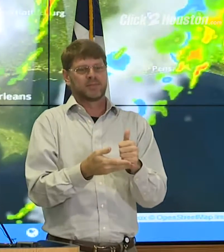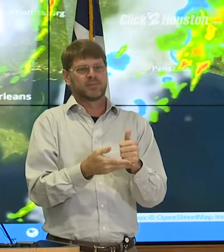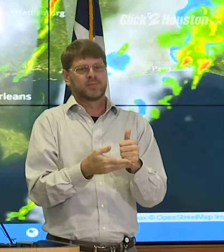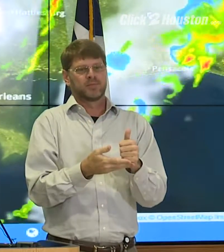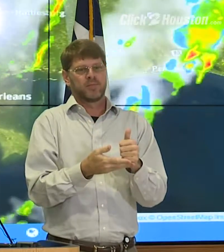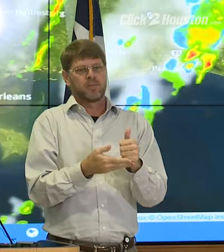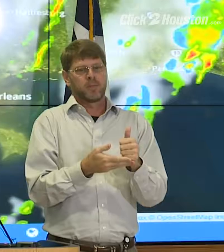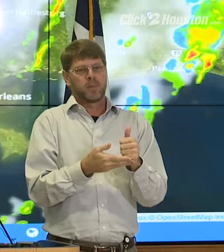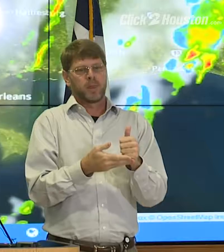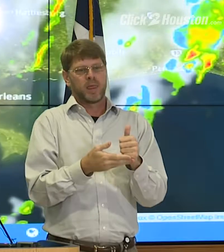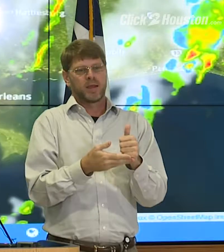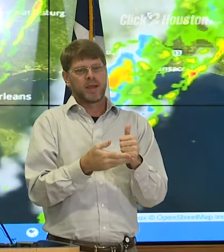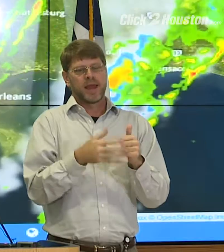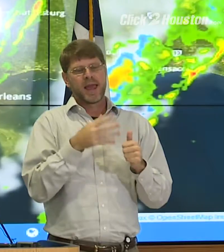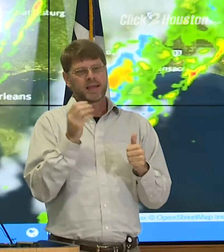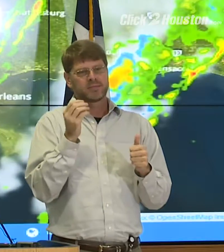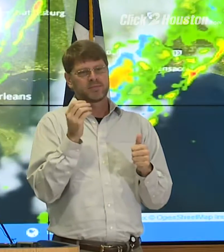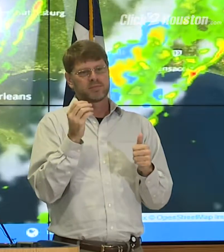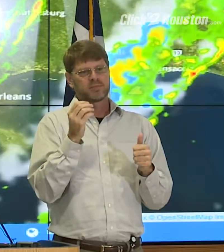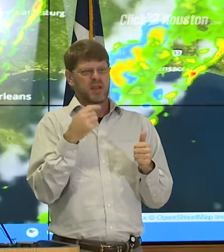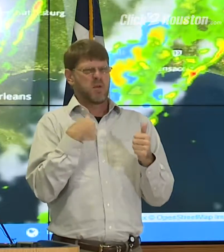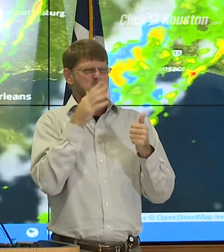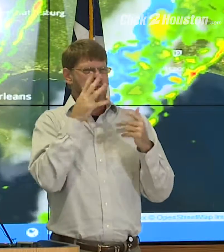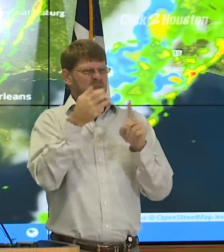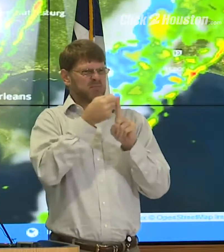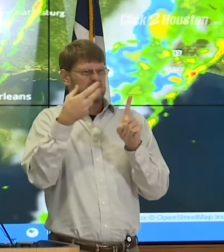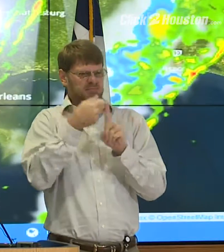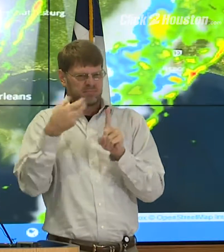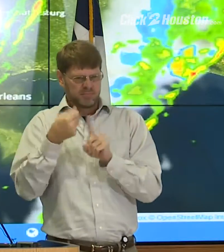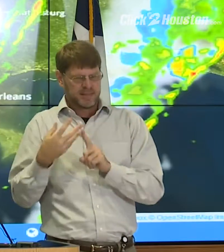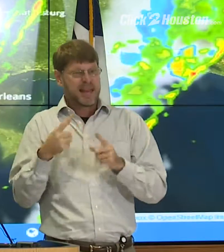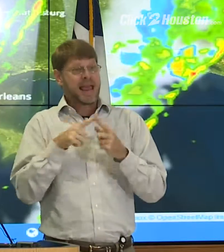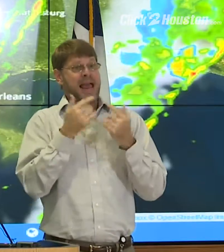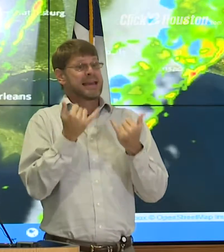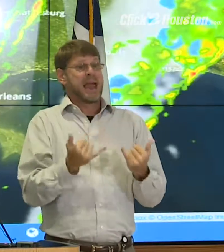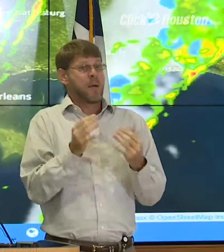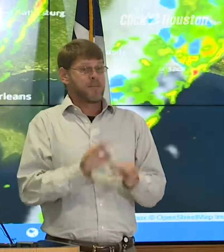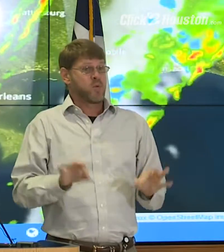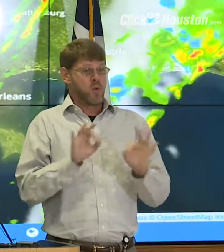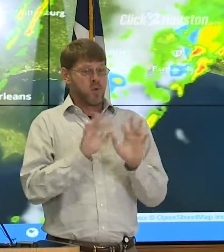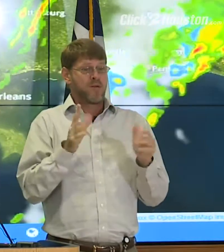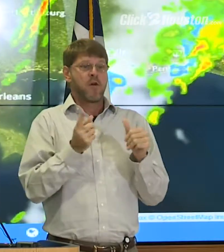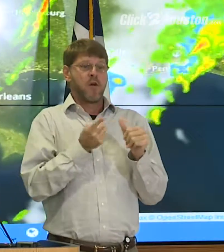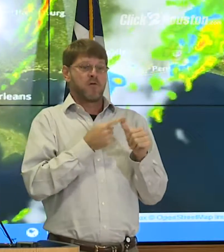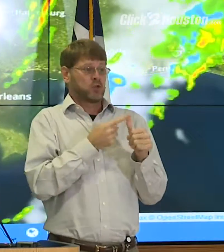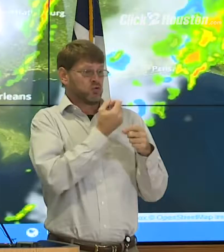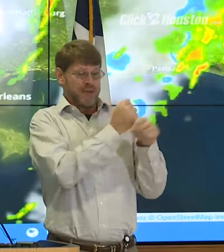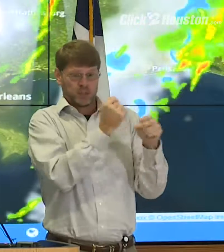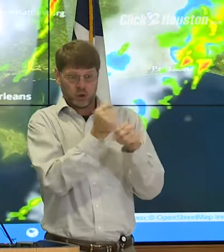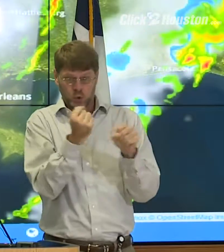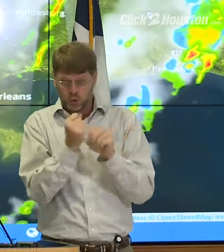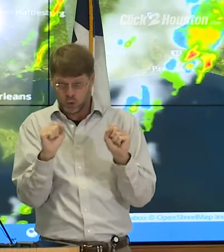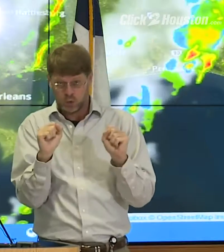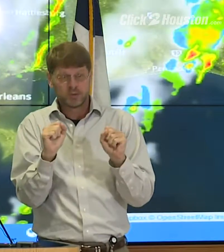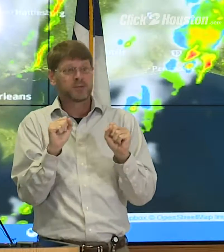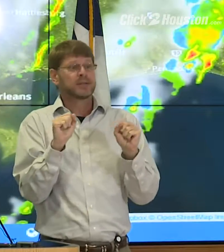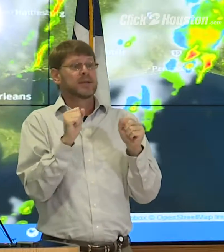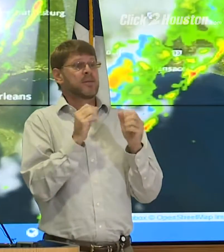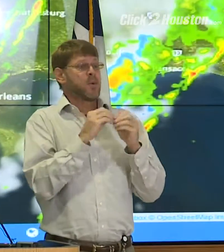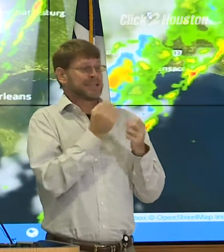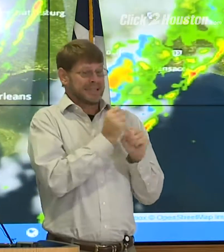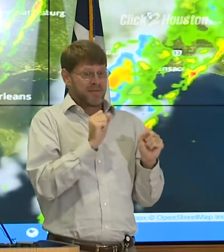and I'll just break those down very quickly for you. What's important right now, after we get beyond the rescues, we get into that initial